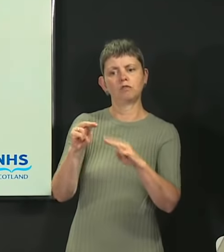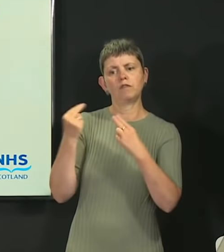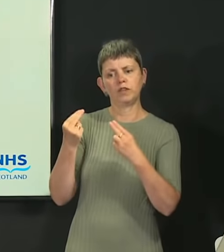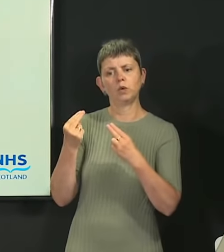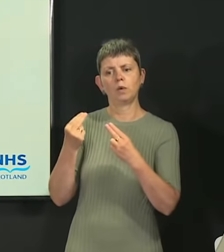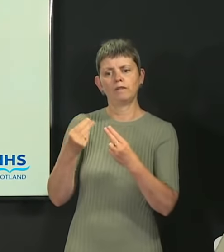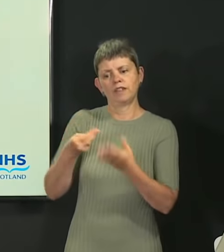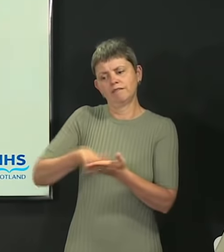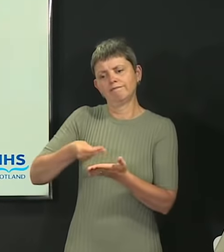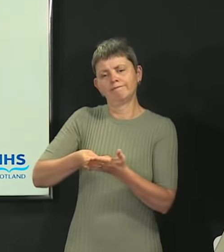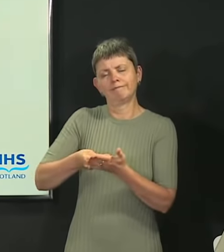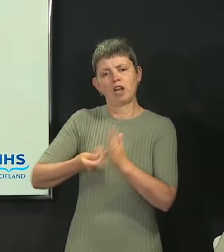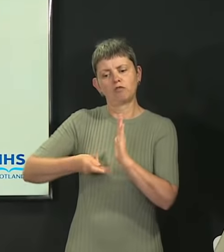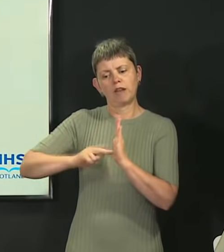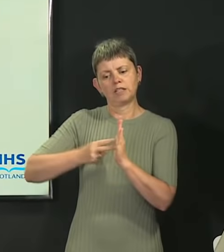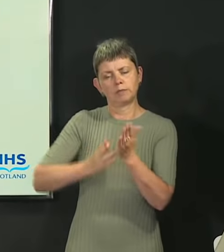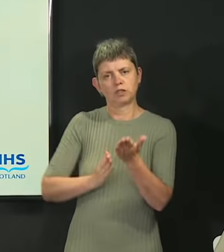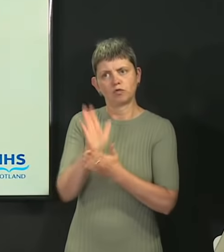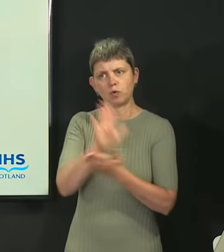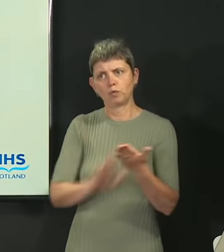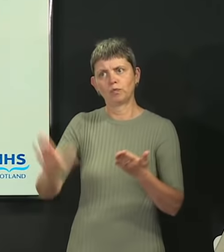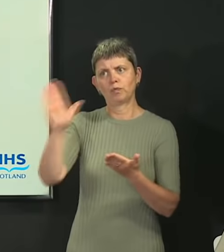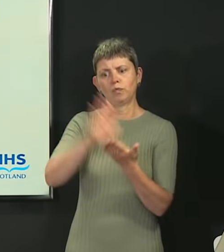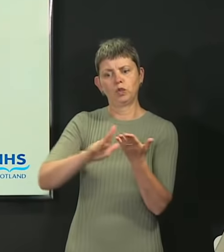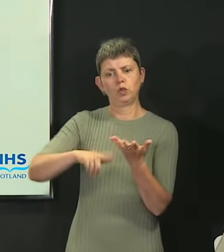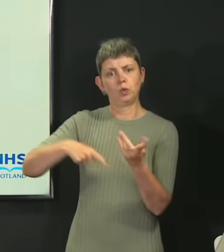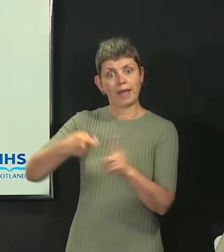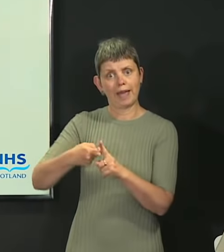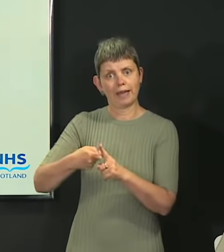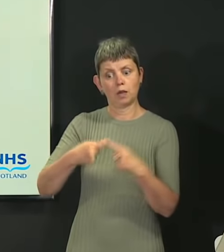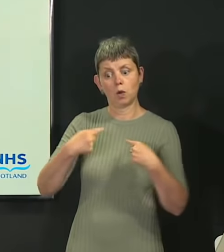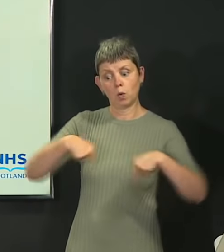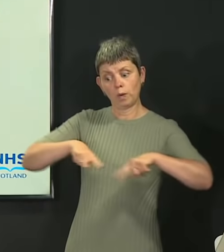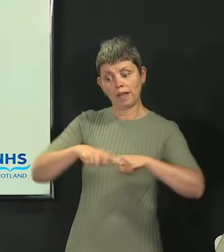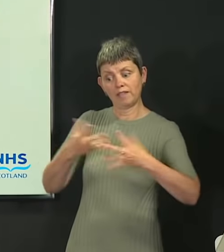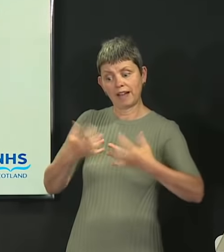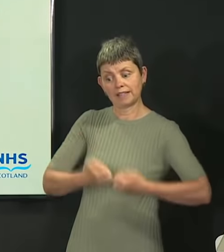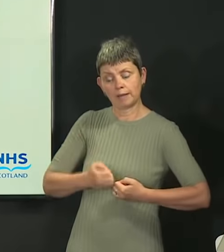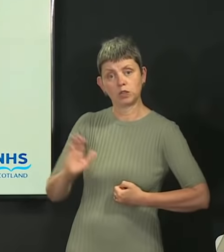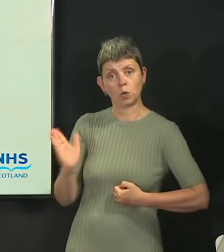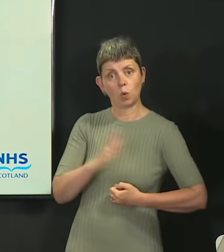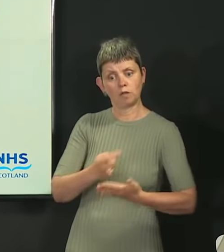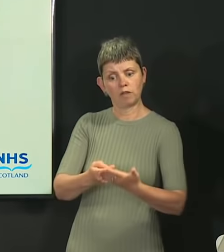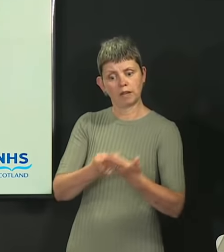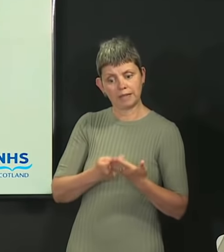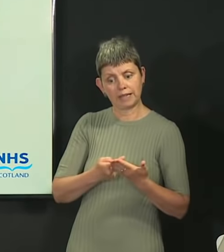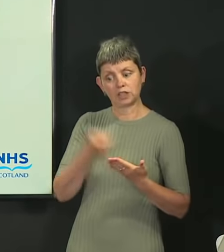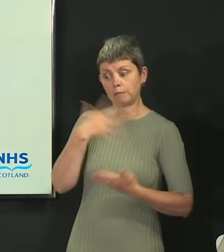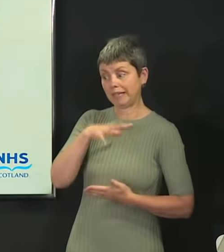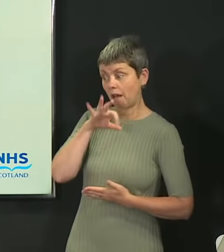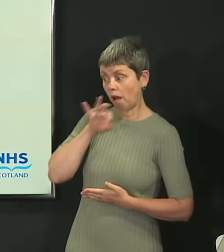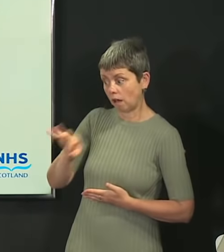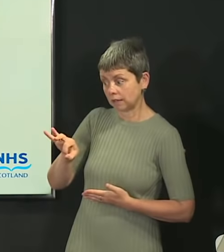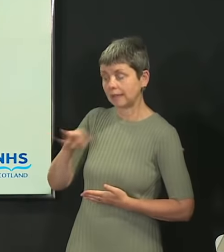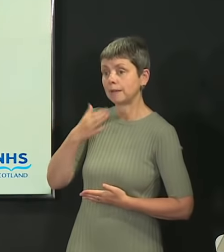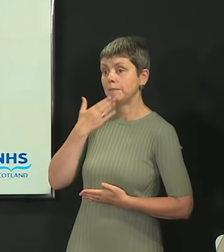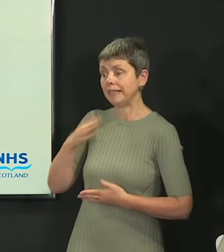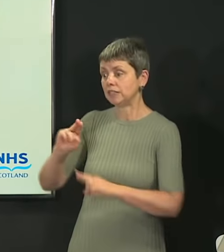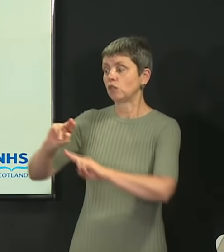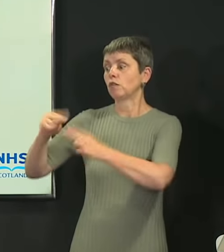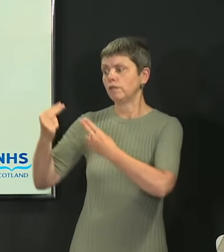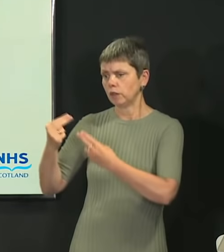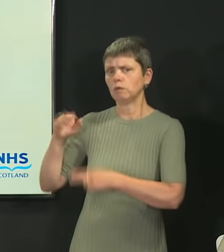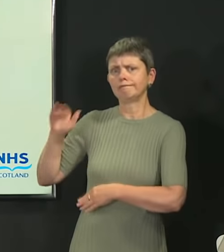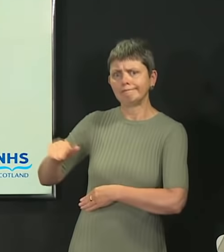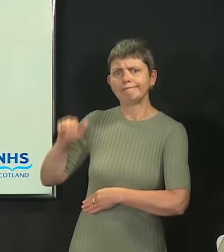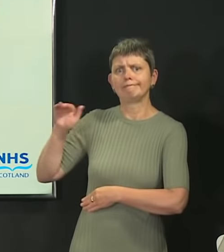United Kingdom, and of course we have accepted all of those recommendations and indeed have been calling for such arrangements to be reviewed for